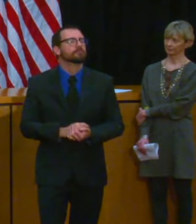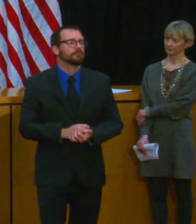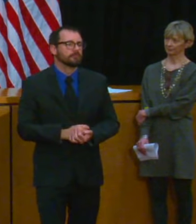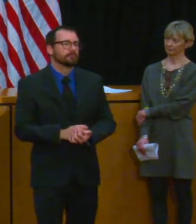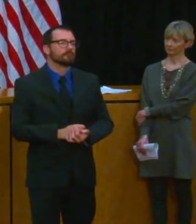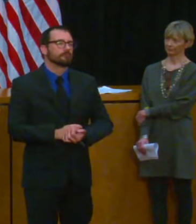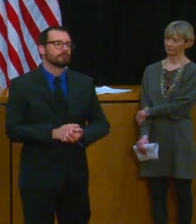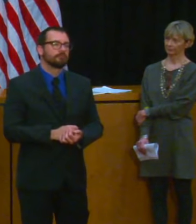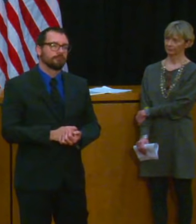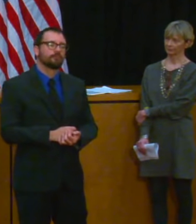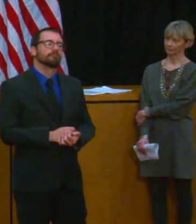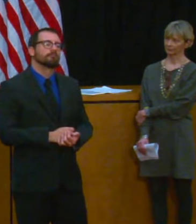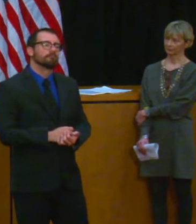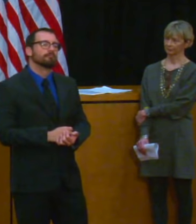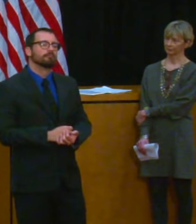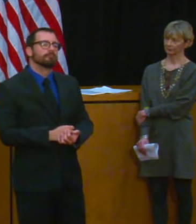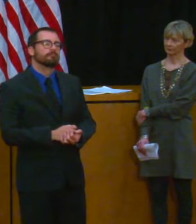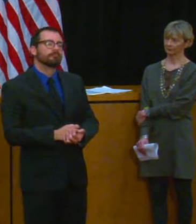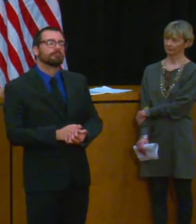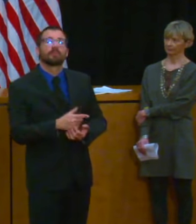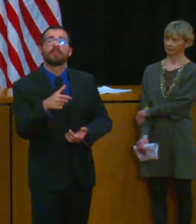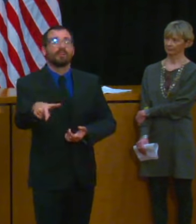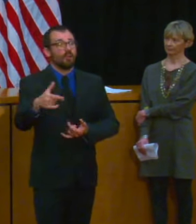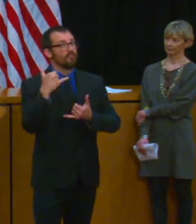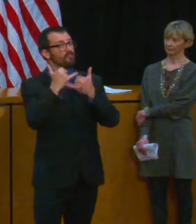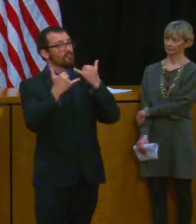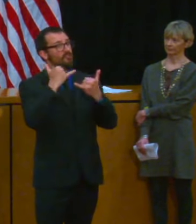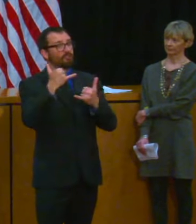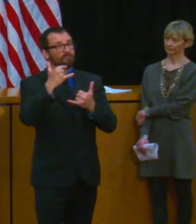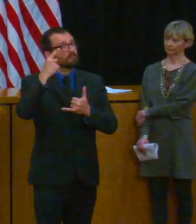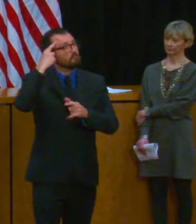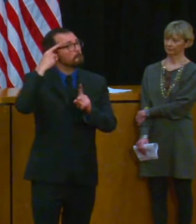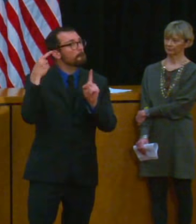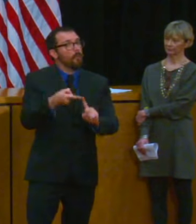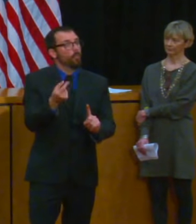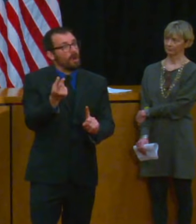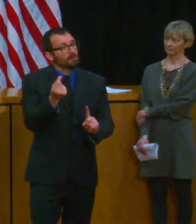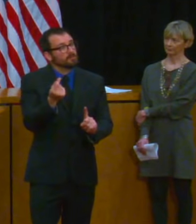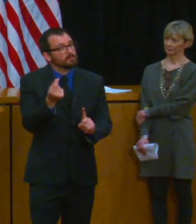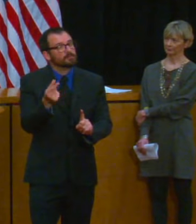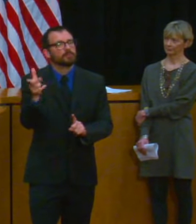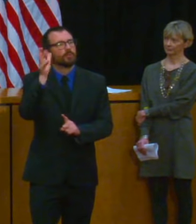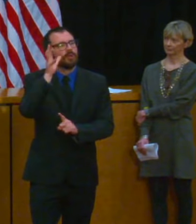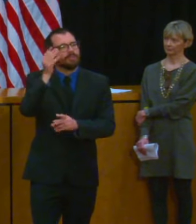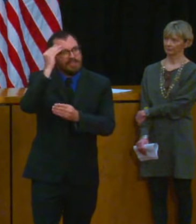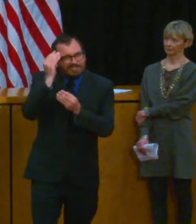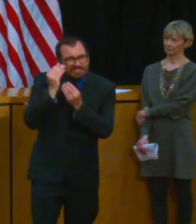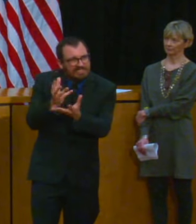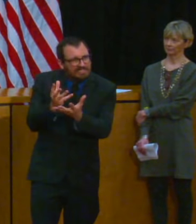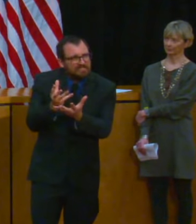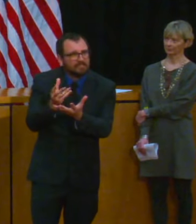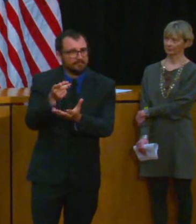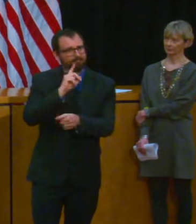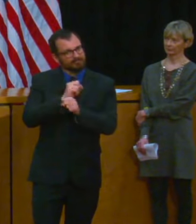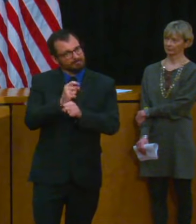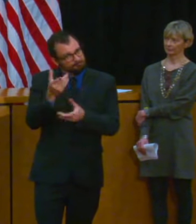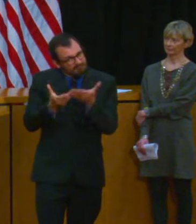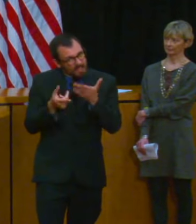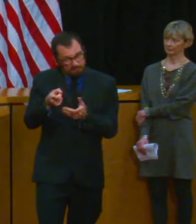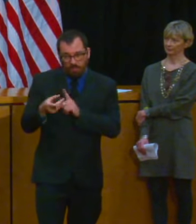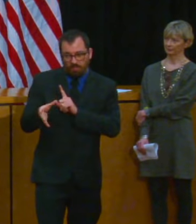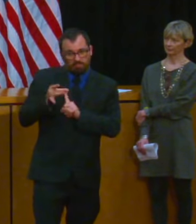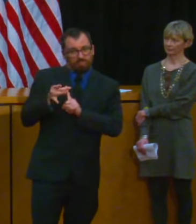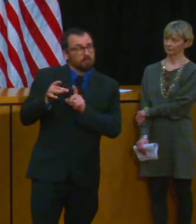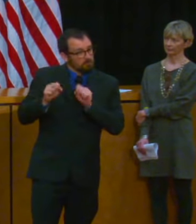not just been about their close contacts the conversations have been about what are the sorts of things that they and we need to do